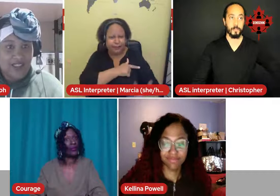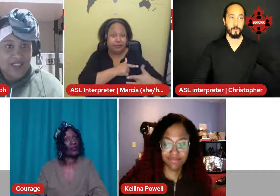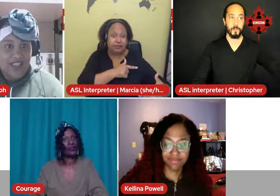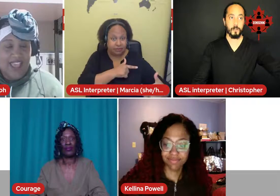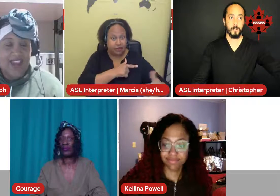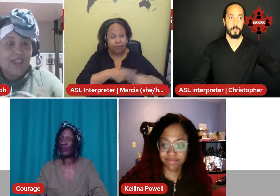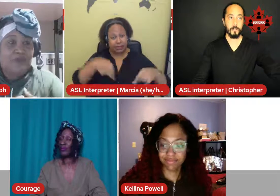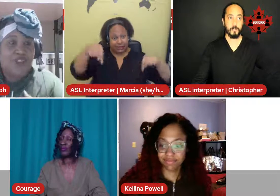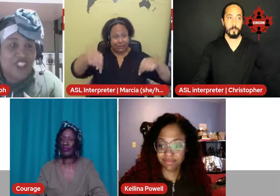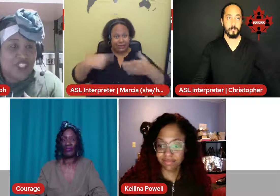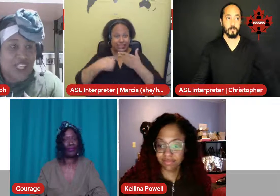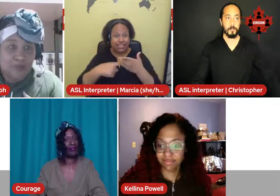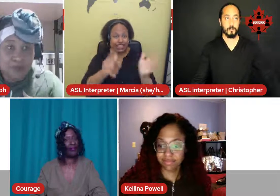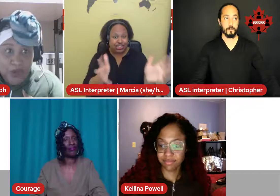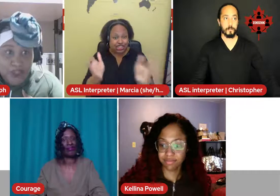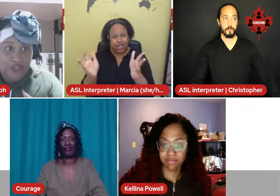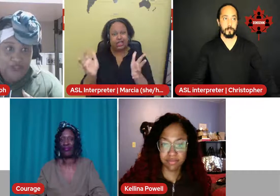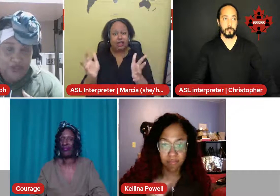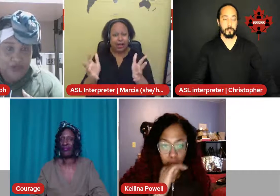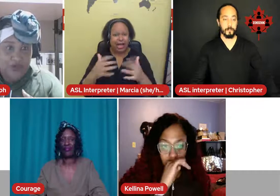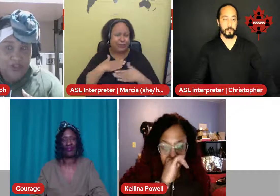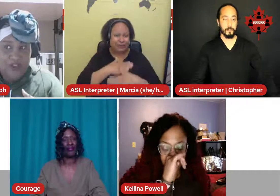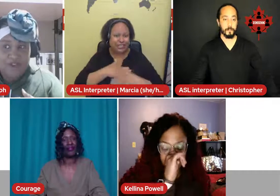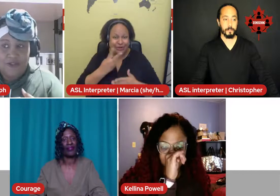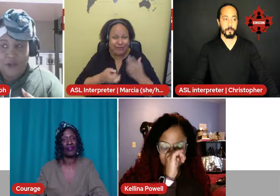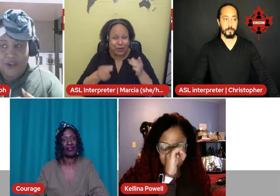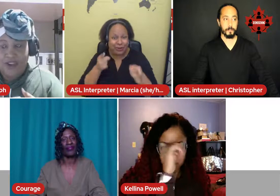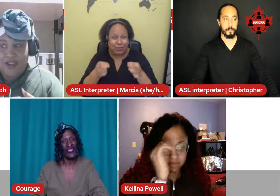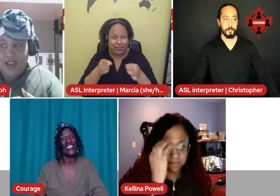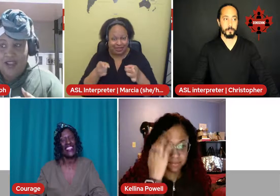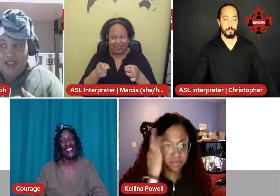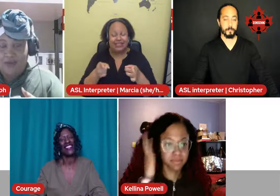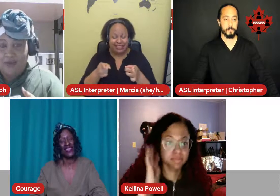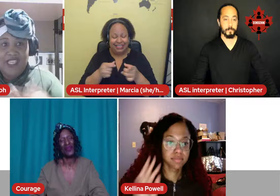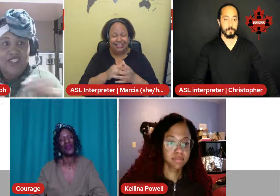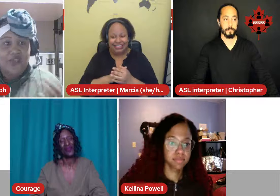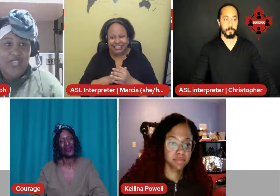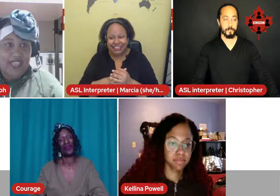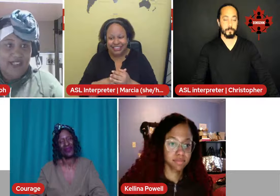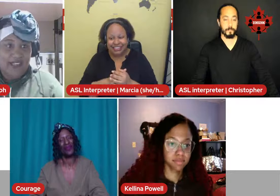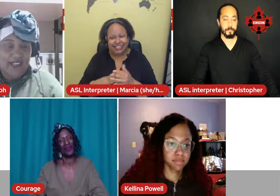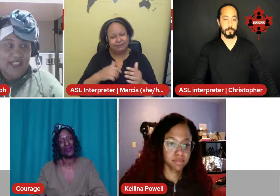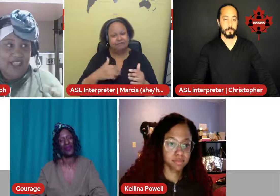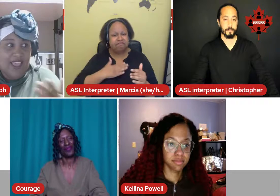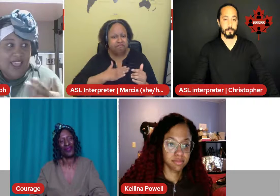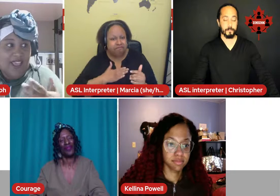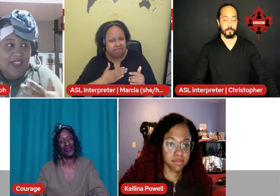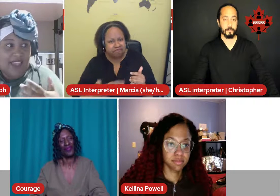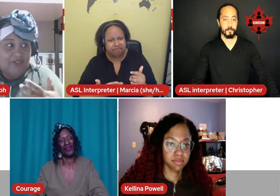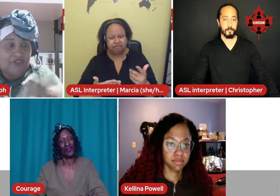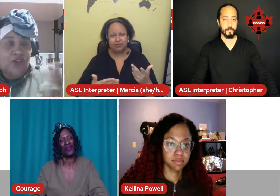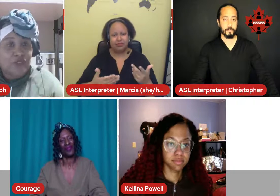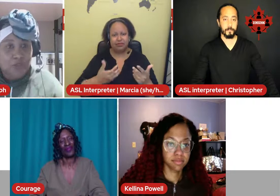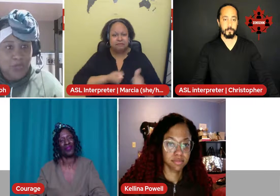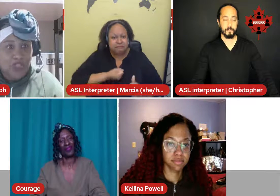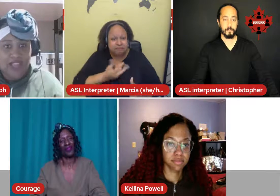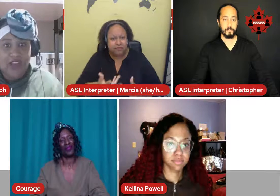and I appreciate both of you for being so candid and vulnerable and